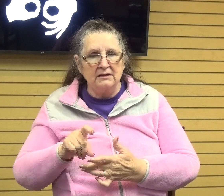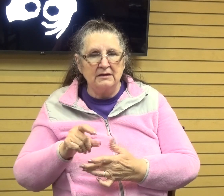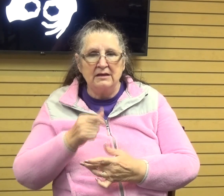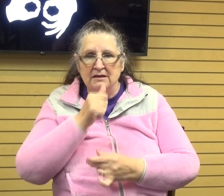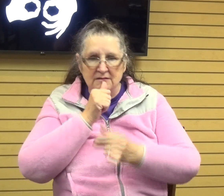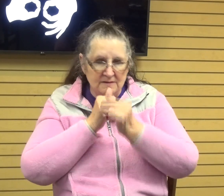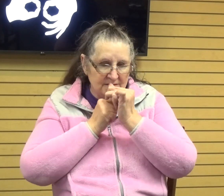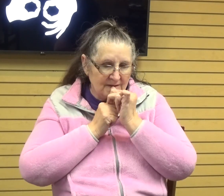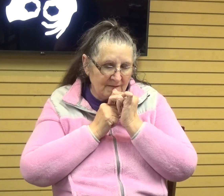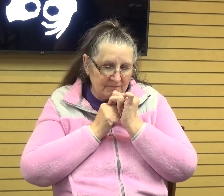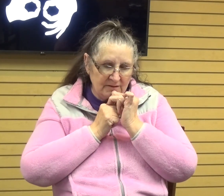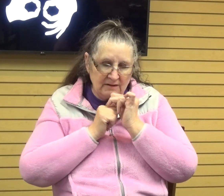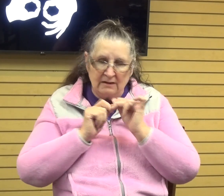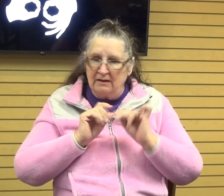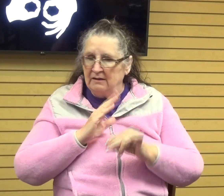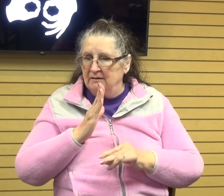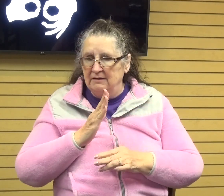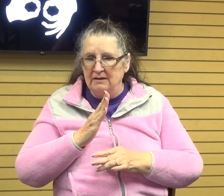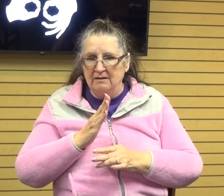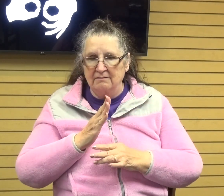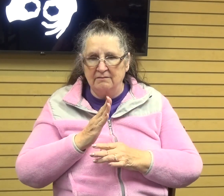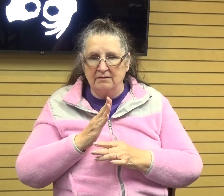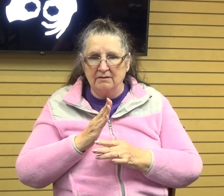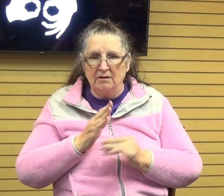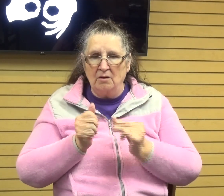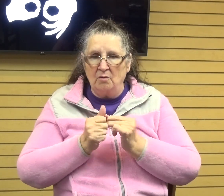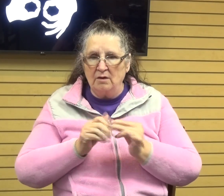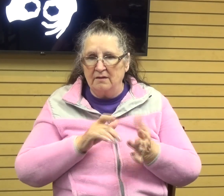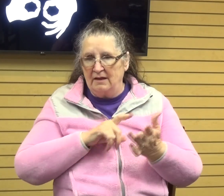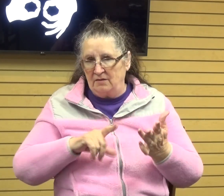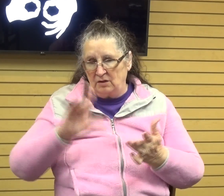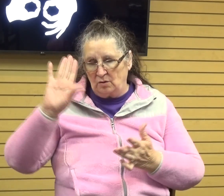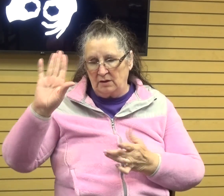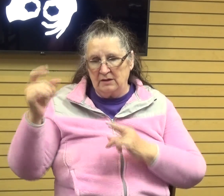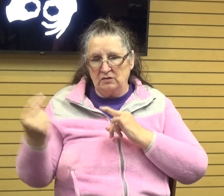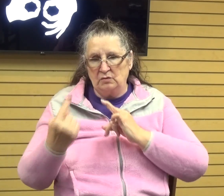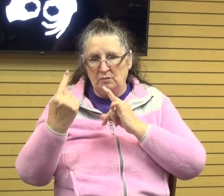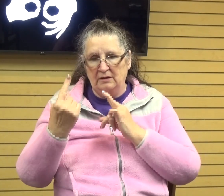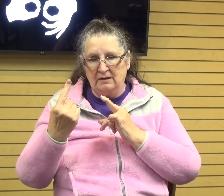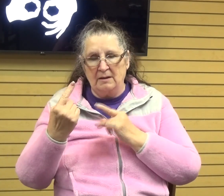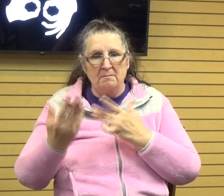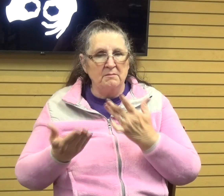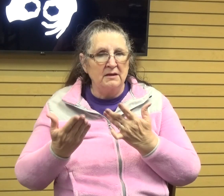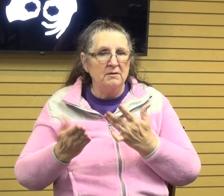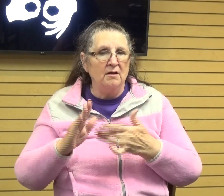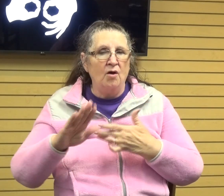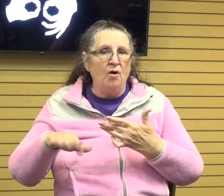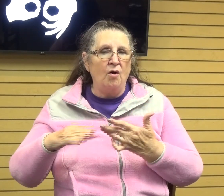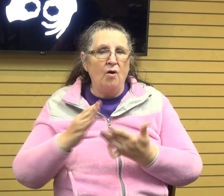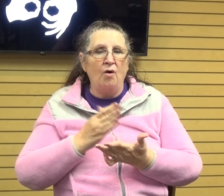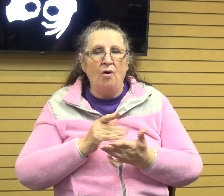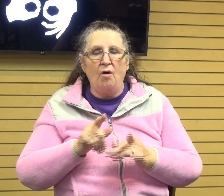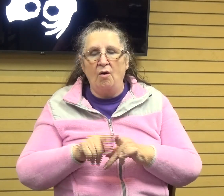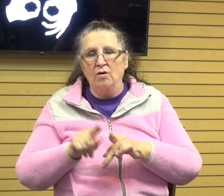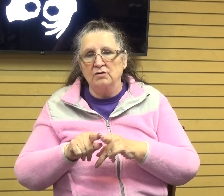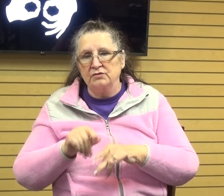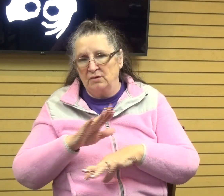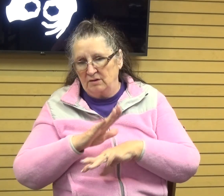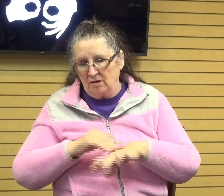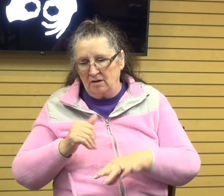They are never deprived of the Lord's presence. Perhaps this is also a call to help the call to help the righteous